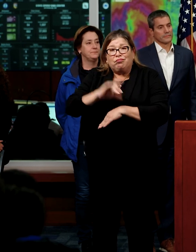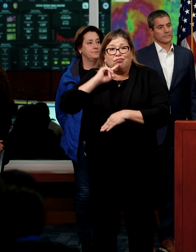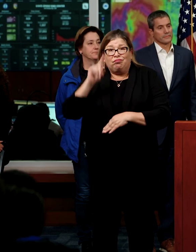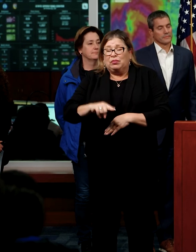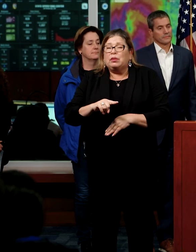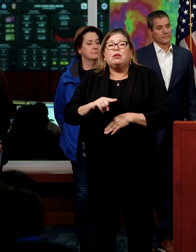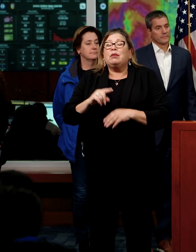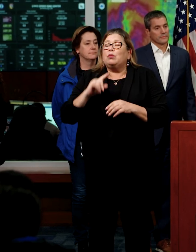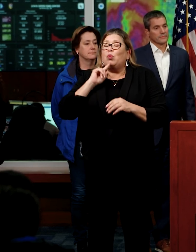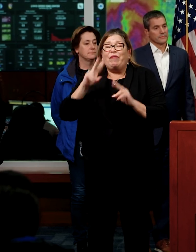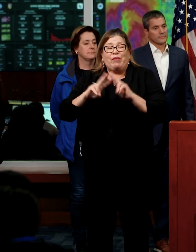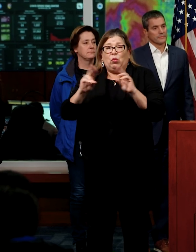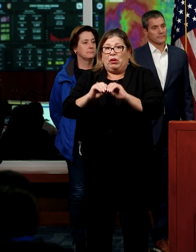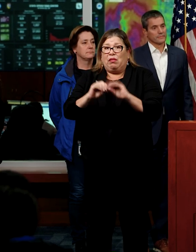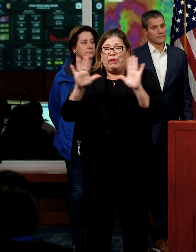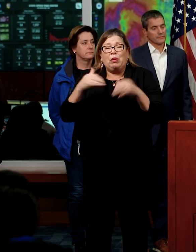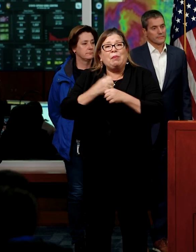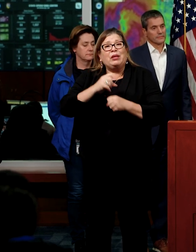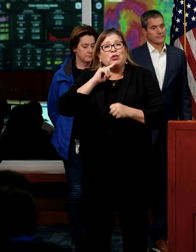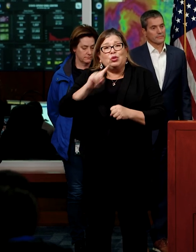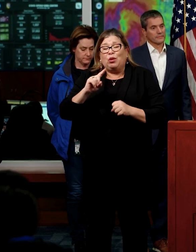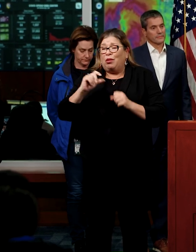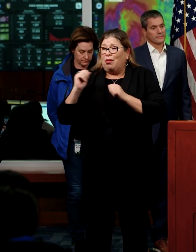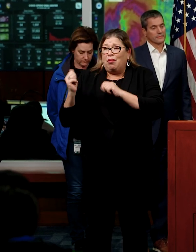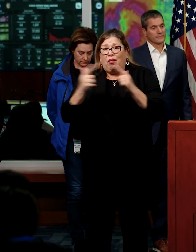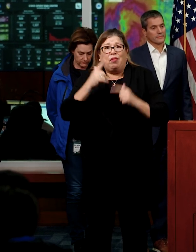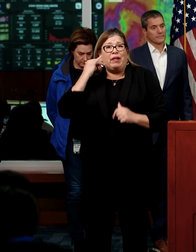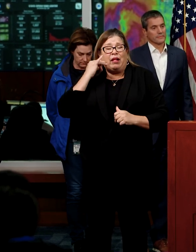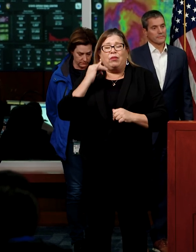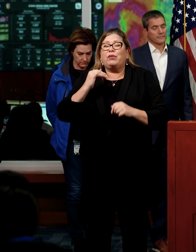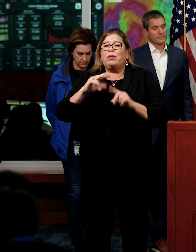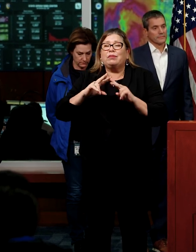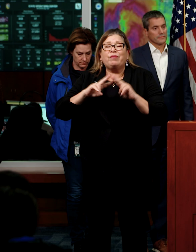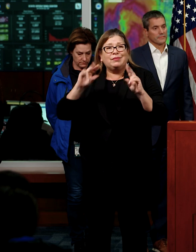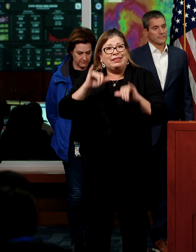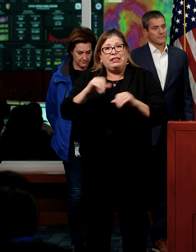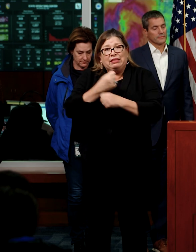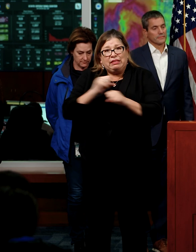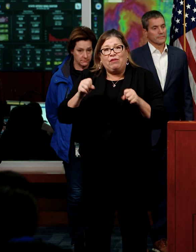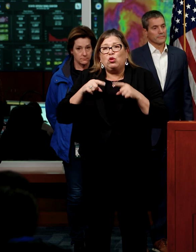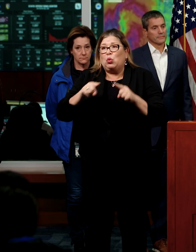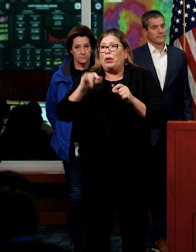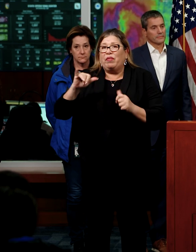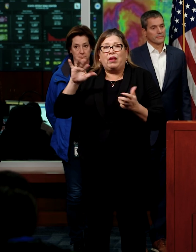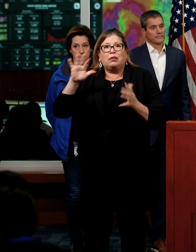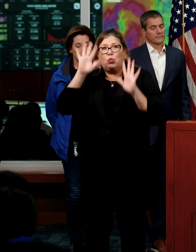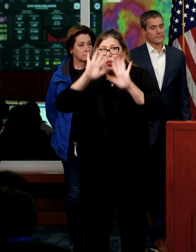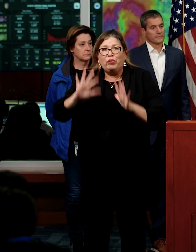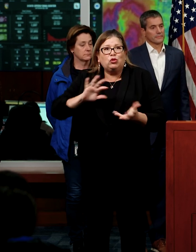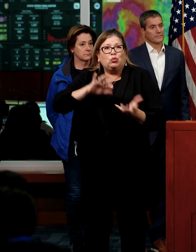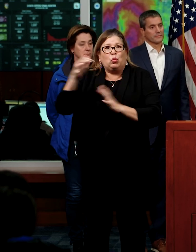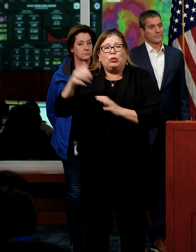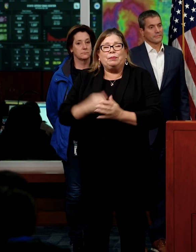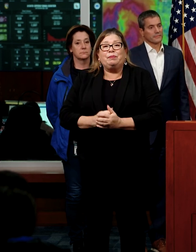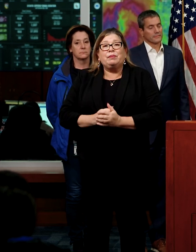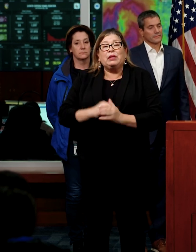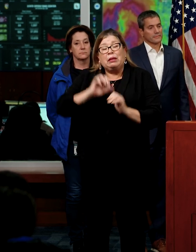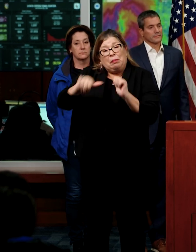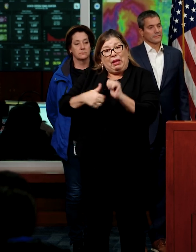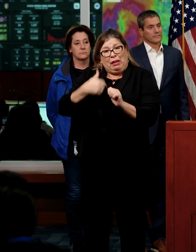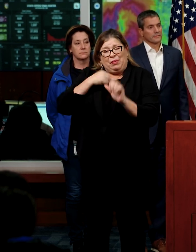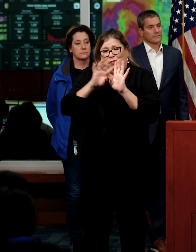available action to keep Californians safe during these storms. Behind me are state leaders